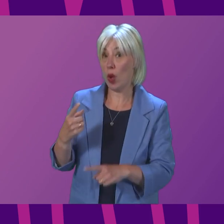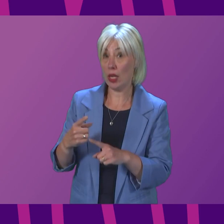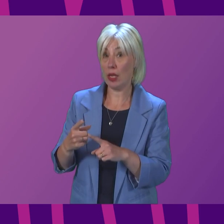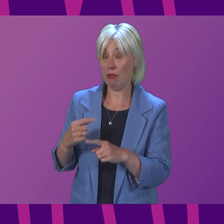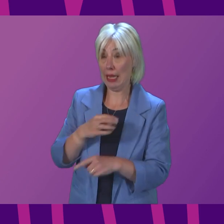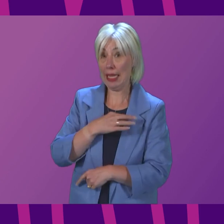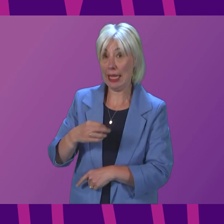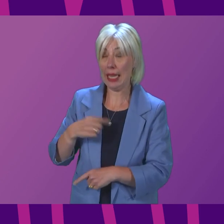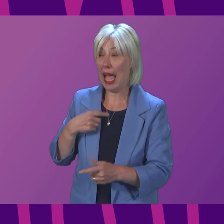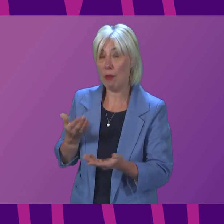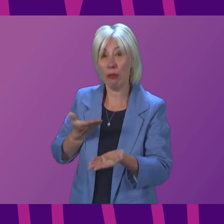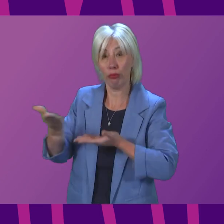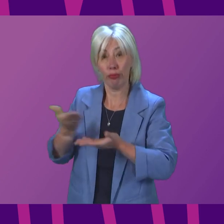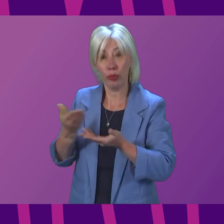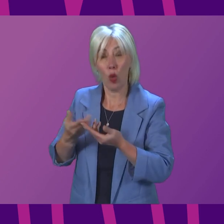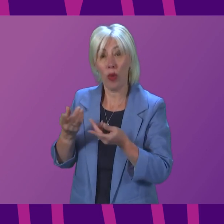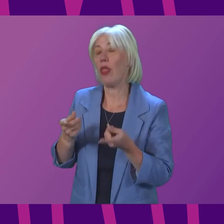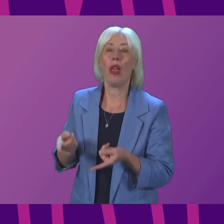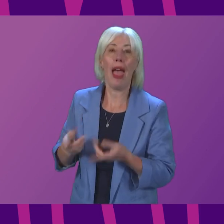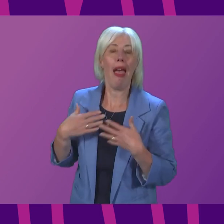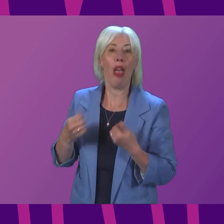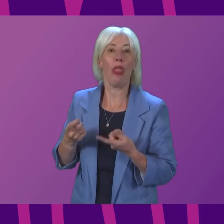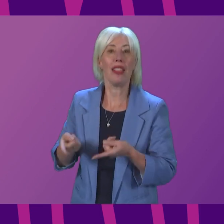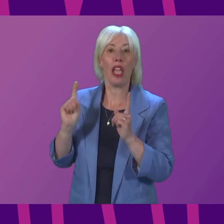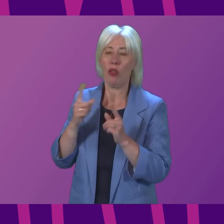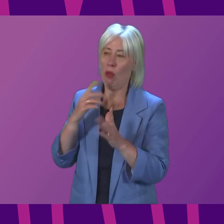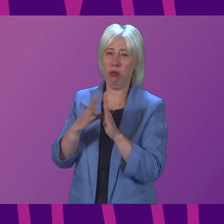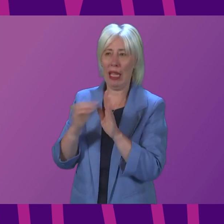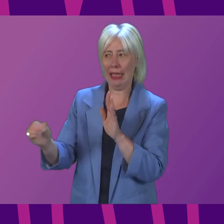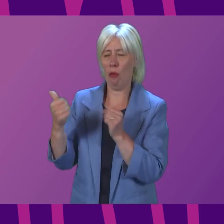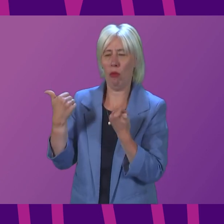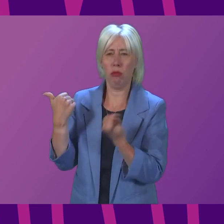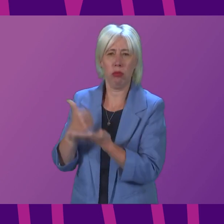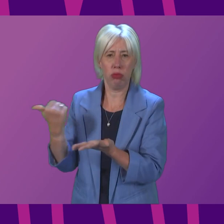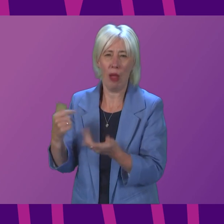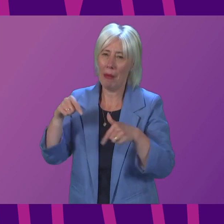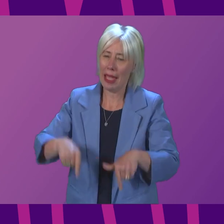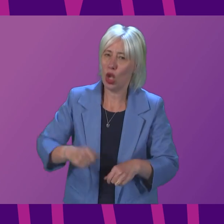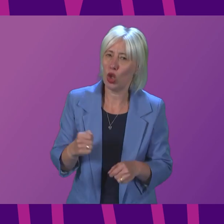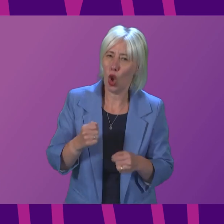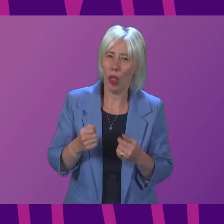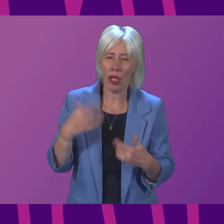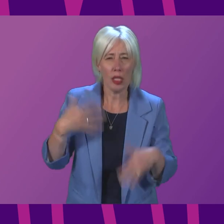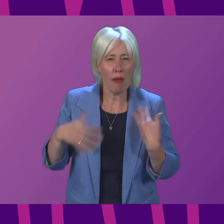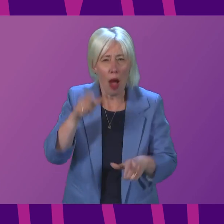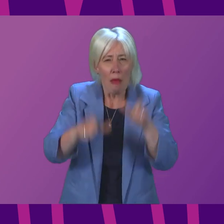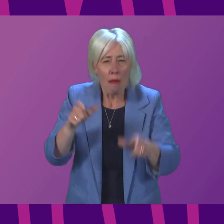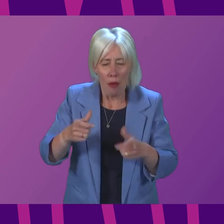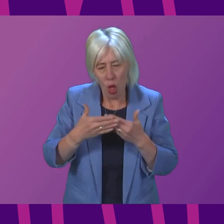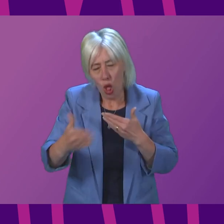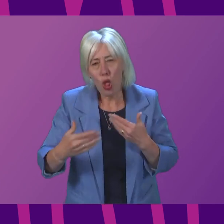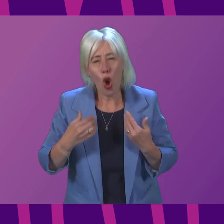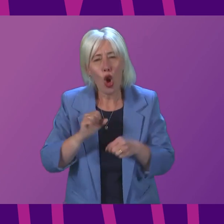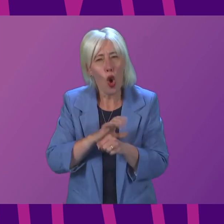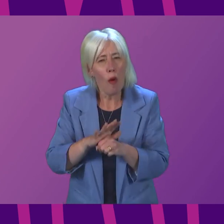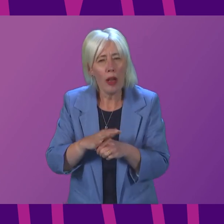discussed with the Cabinet Secretary for Health. an exemplar model. Thousands of patients are suffering here in Scotland with long COVID. When will the